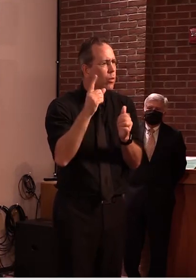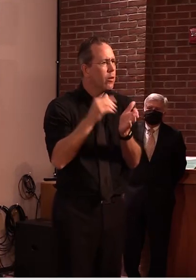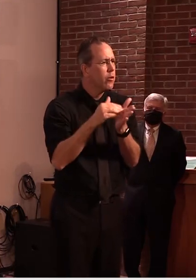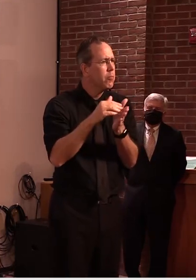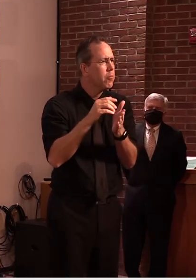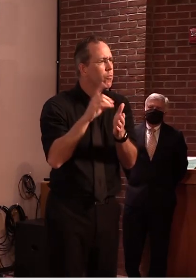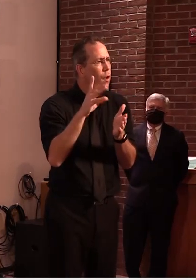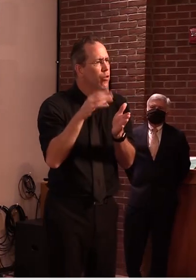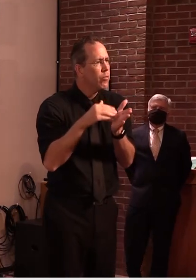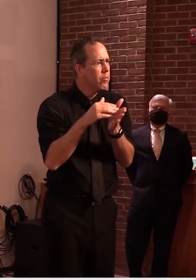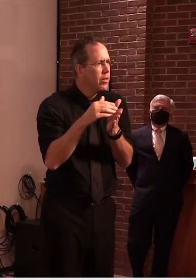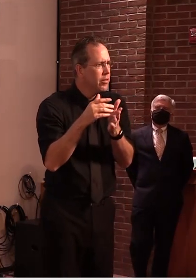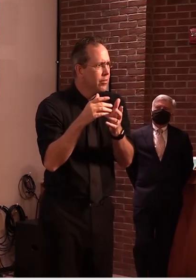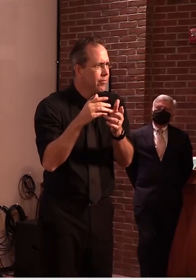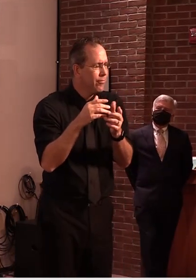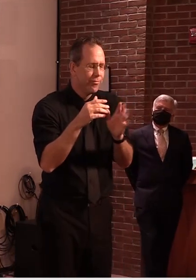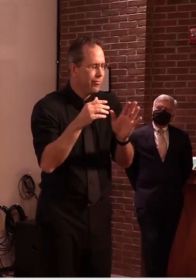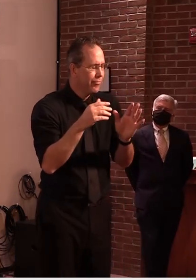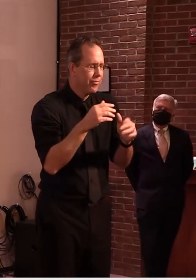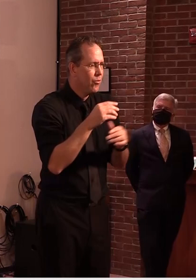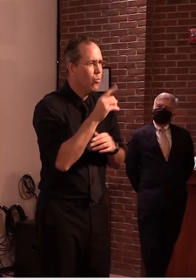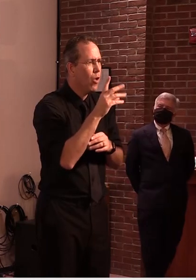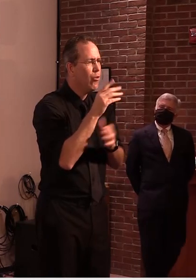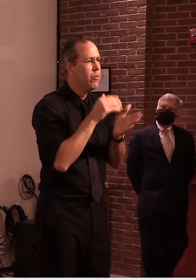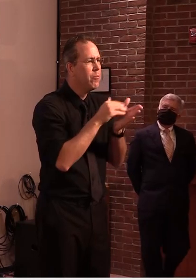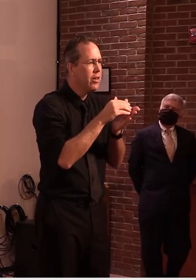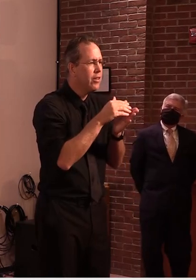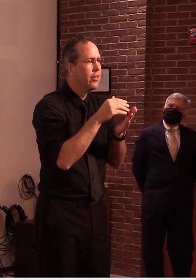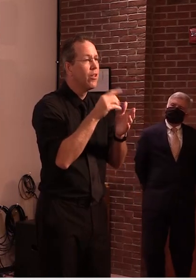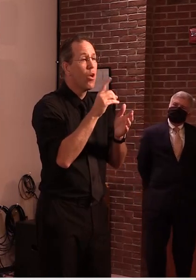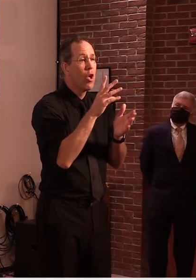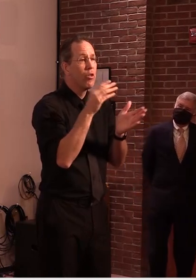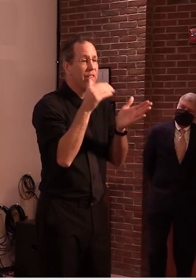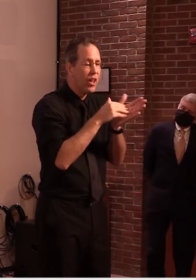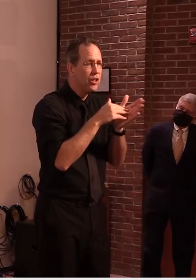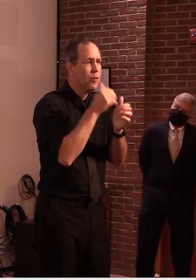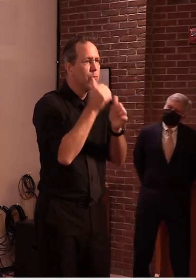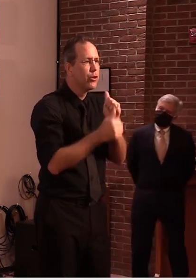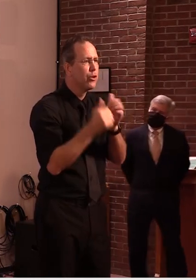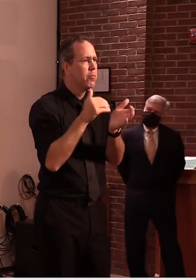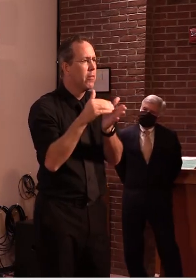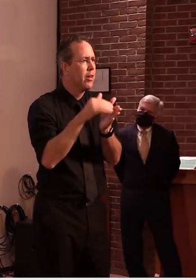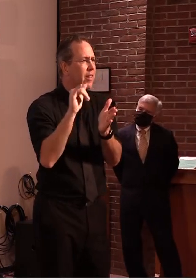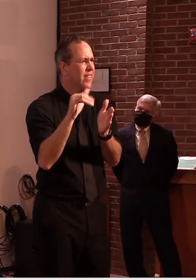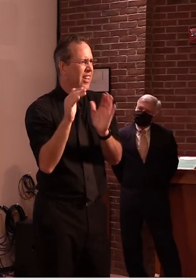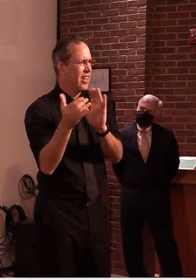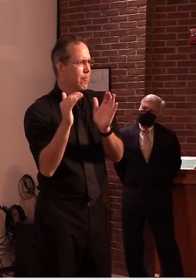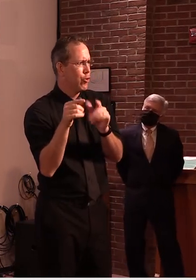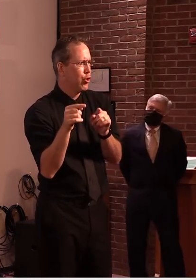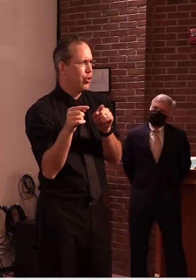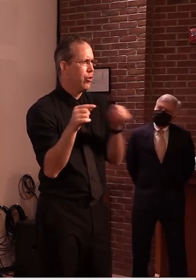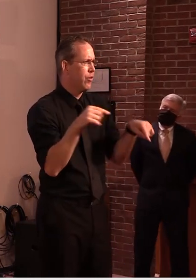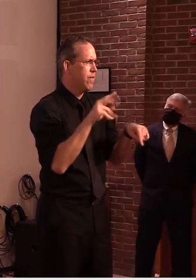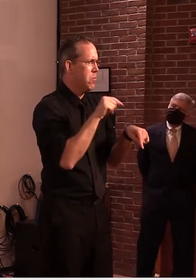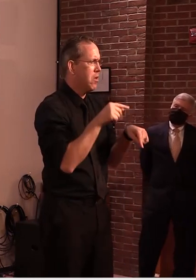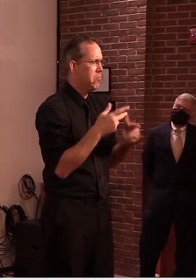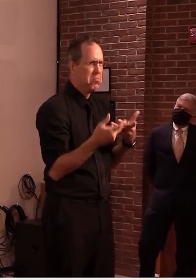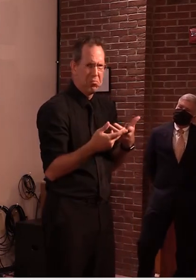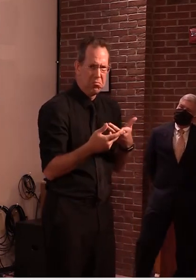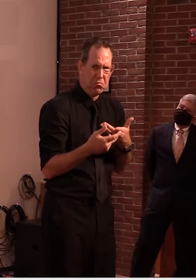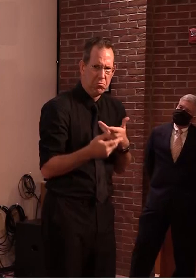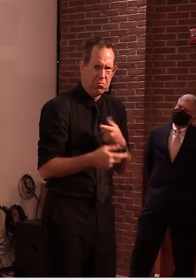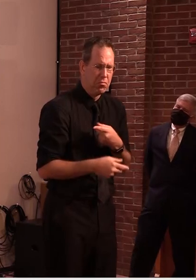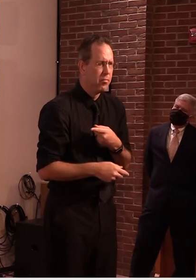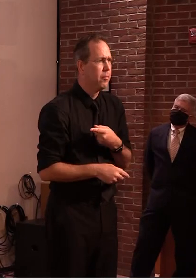yeah so um greg just this is my p check um we did an analysis of what the new york travel restrictions would look like compared to vermont and we